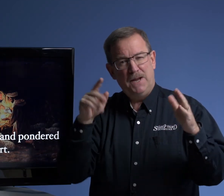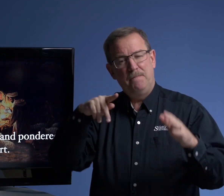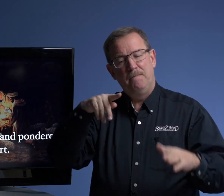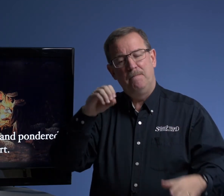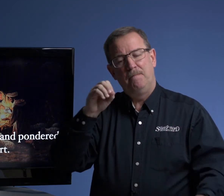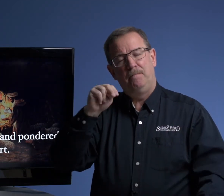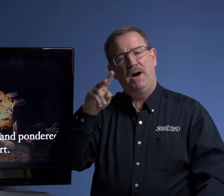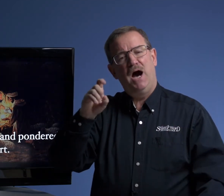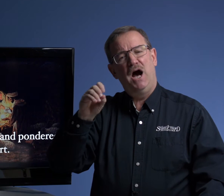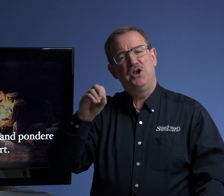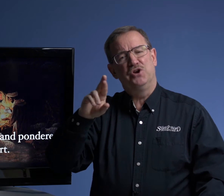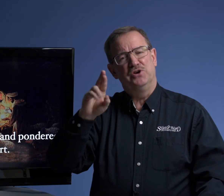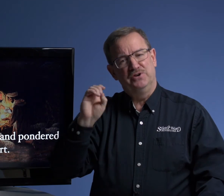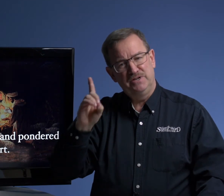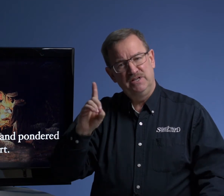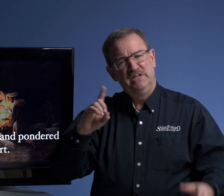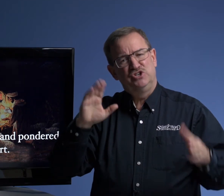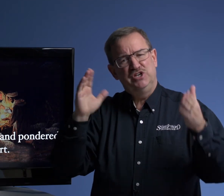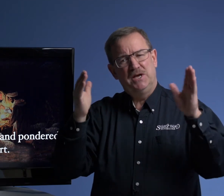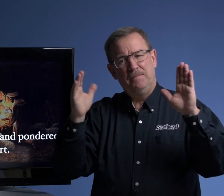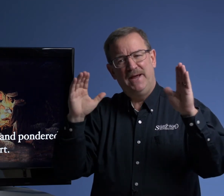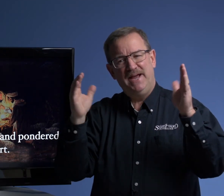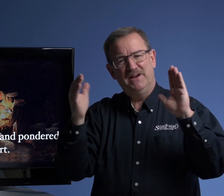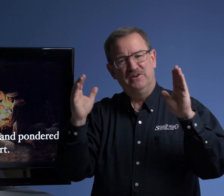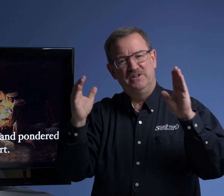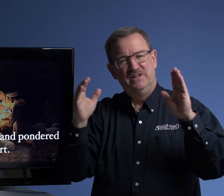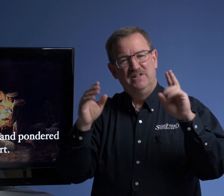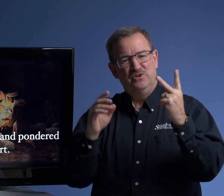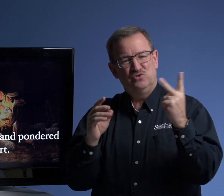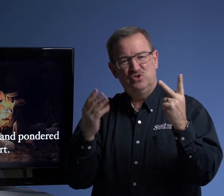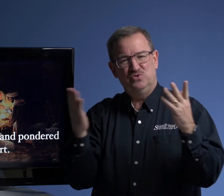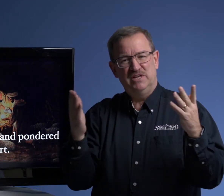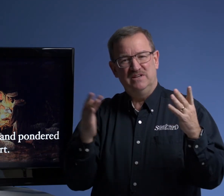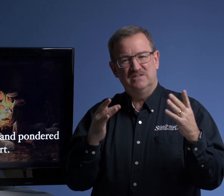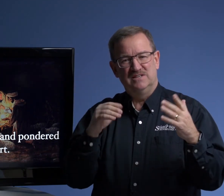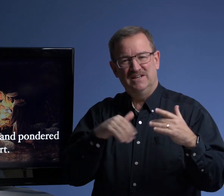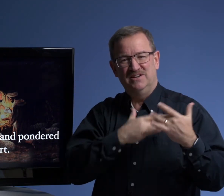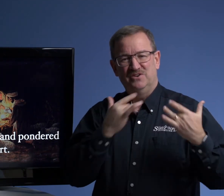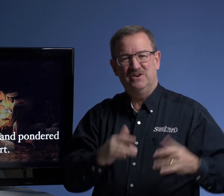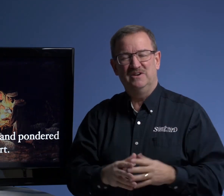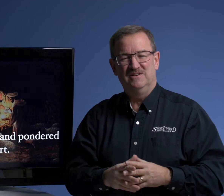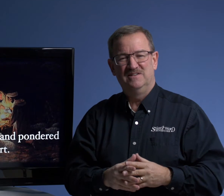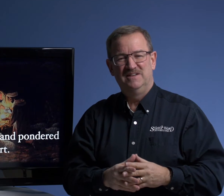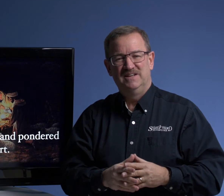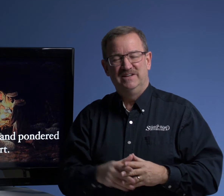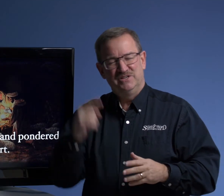pondered, she compared those two things in her heart. She